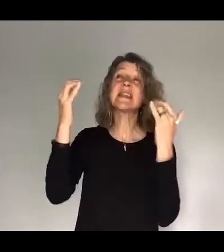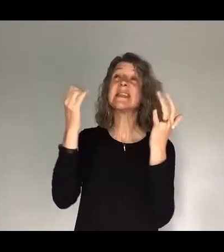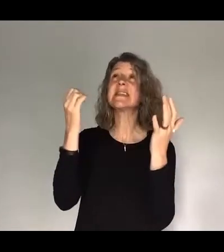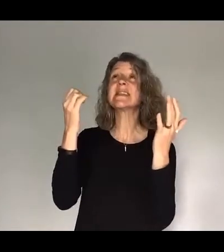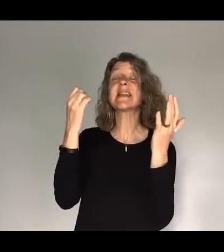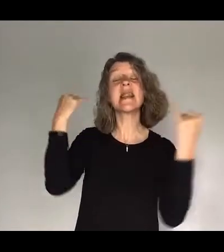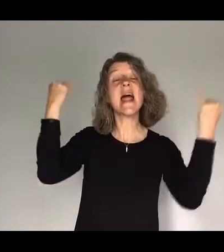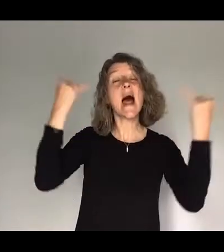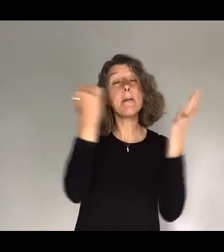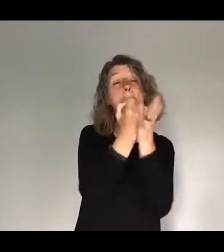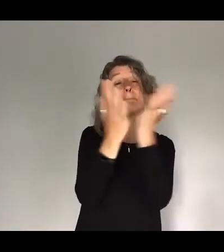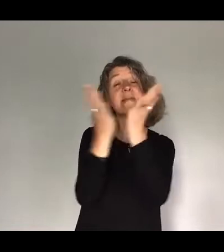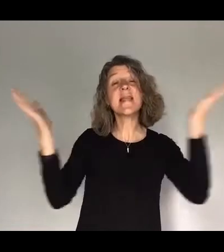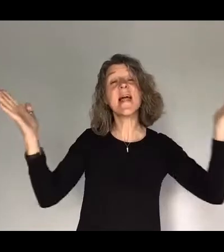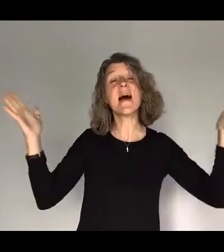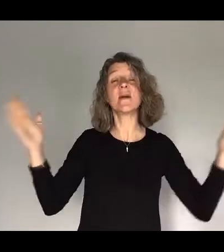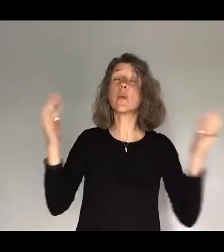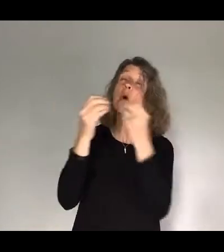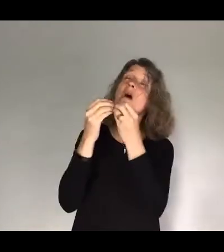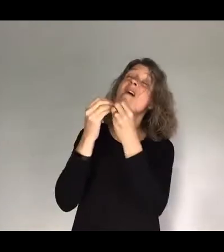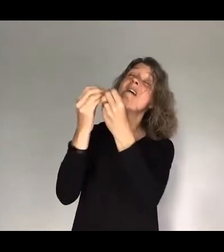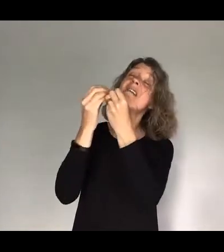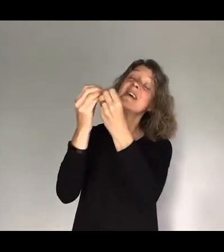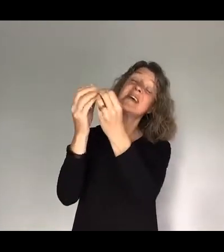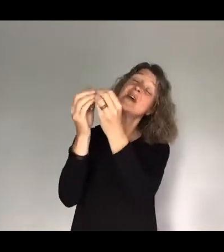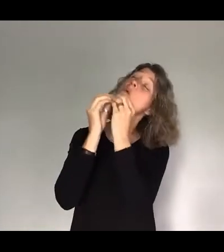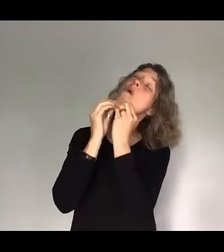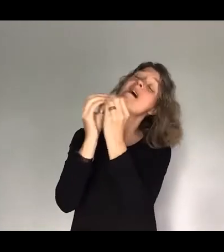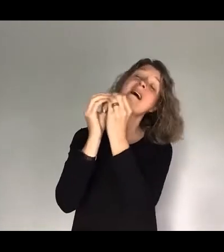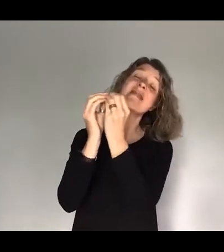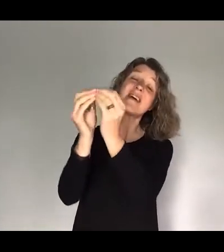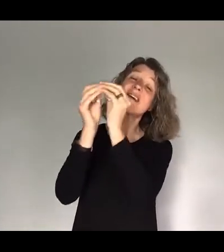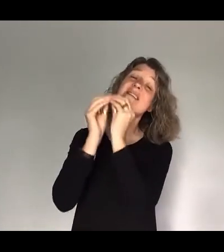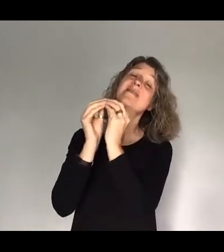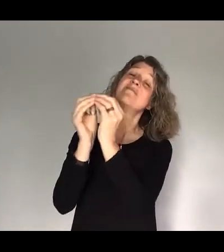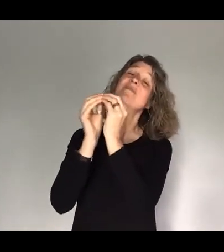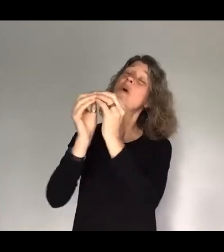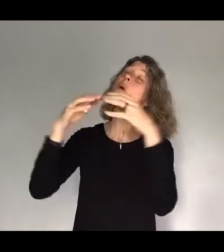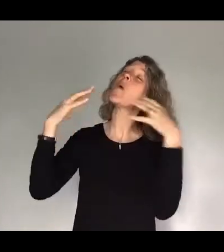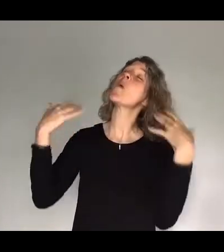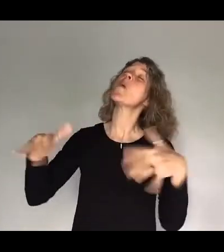Worthy, worthy, worthy of this amazing grace.